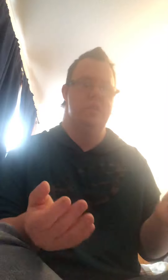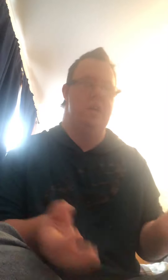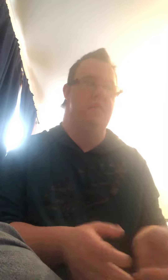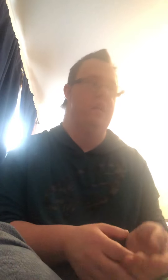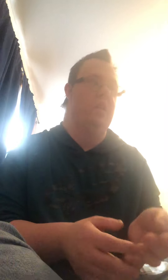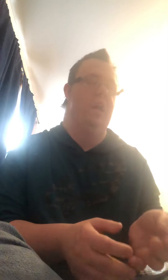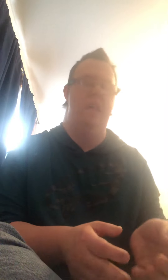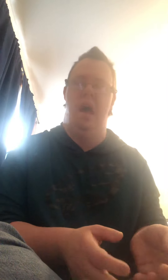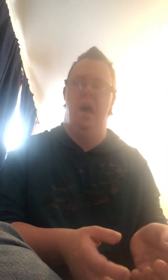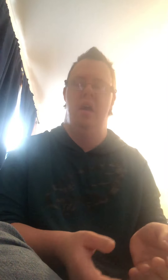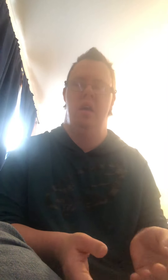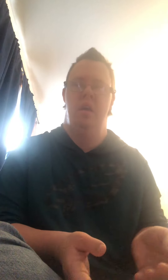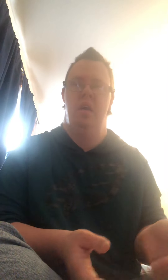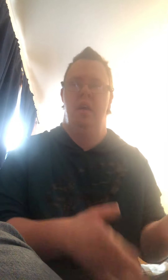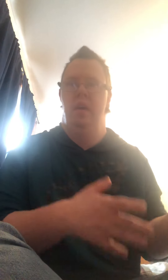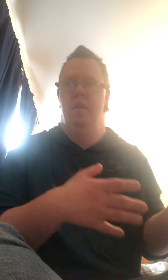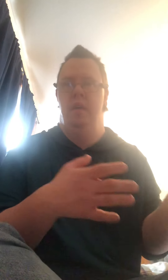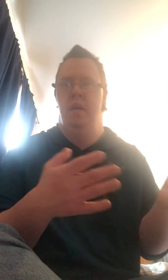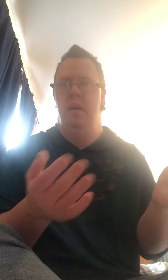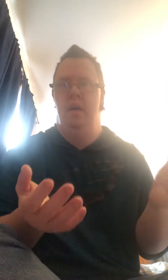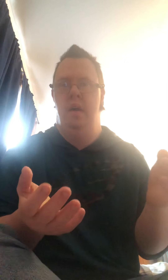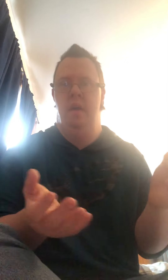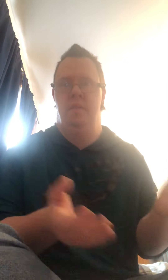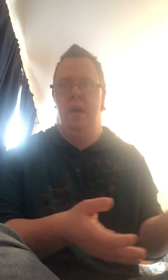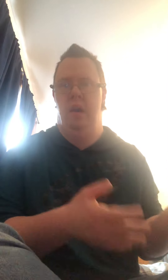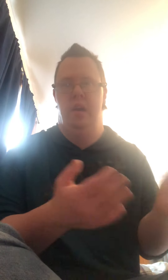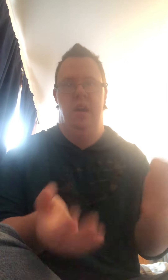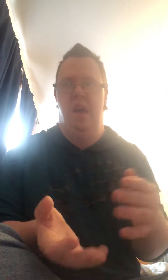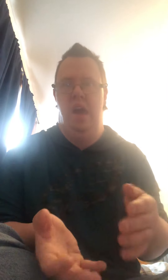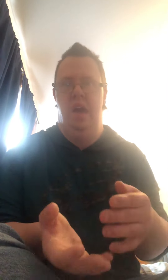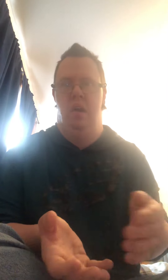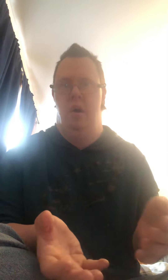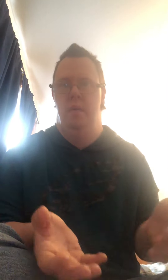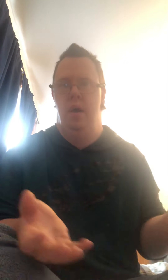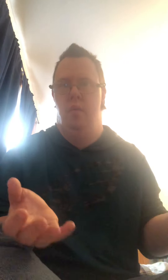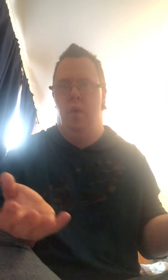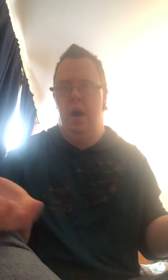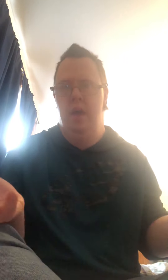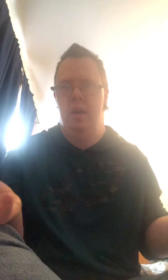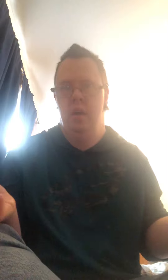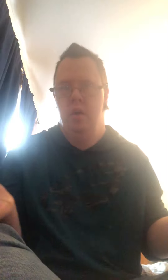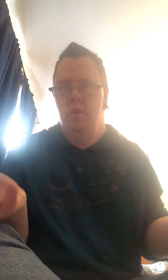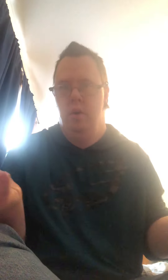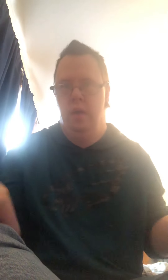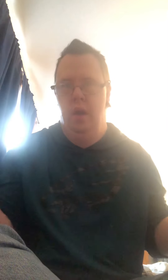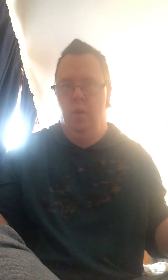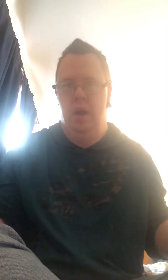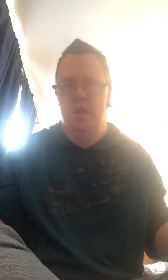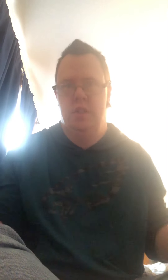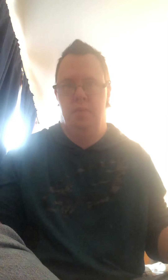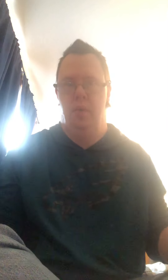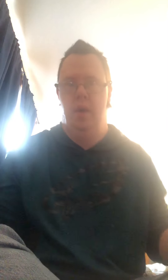stuff like that if if they are getting hate and all but why well like why is the point